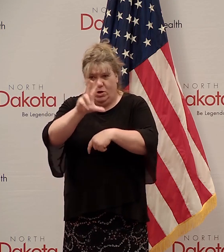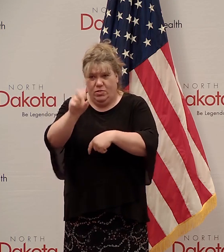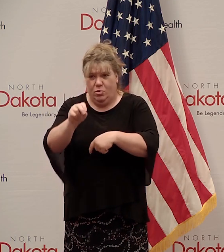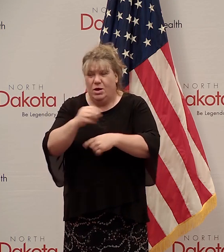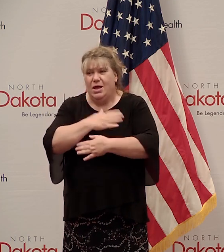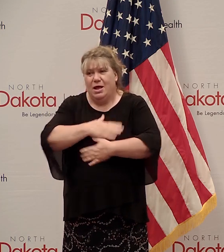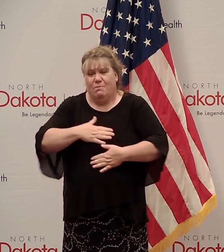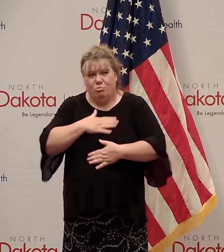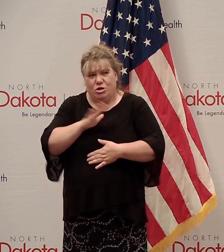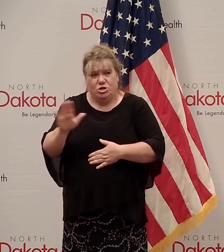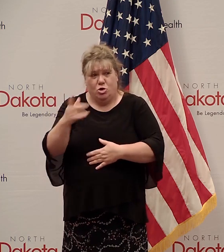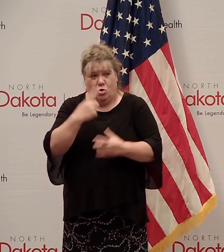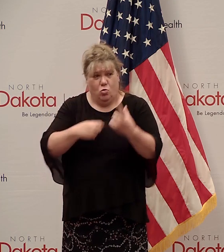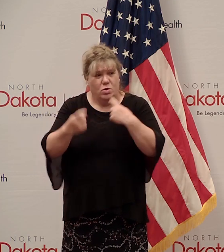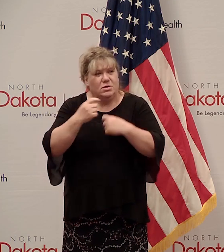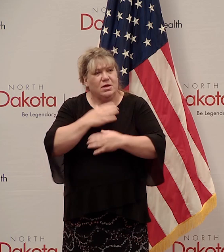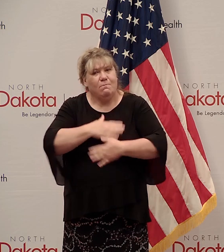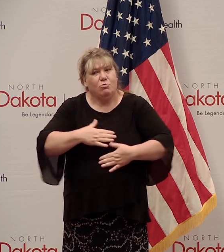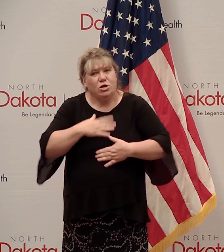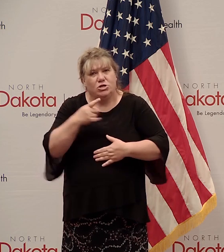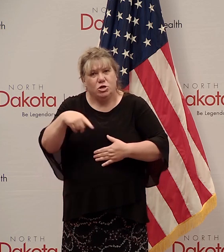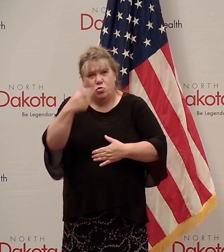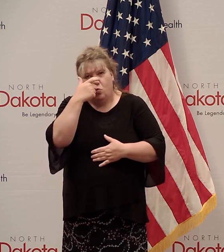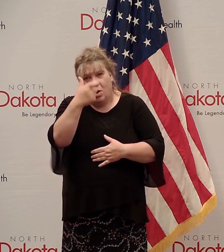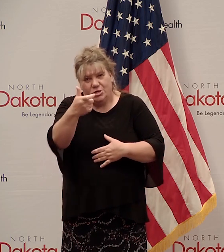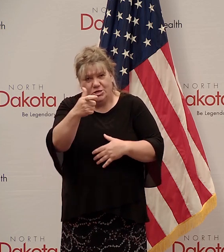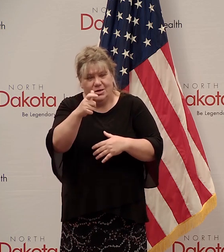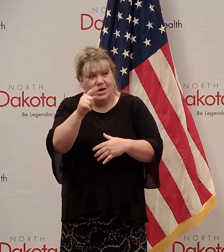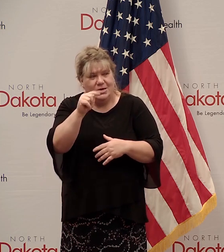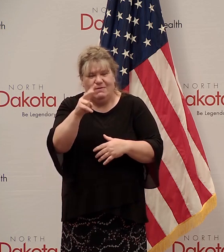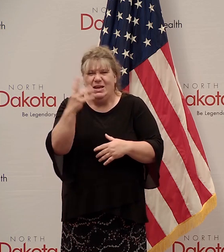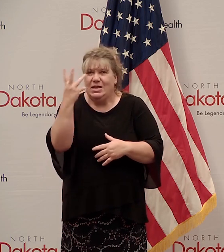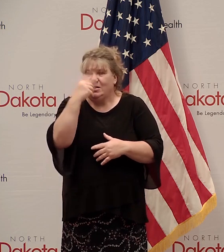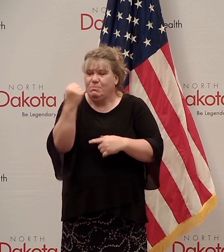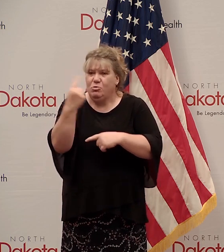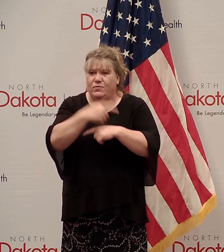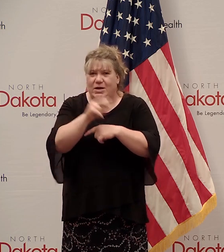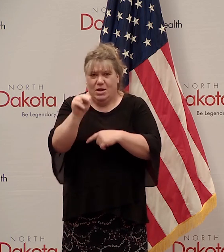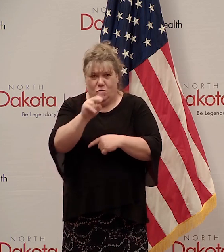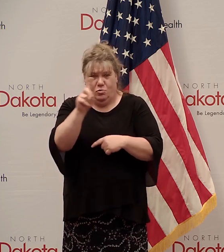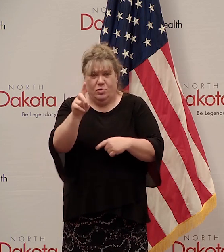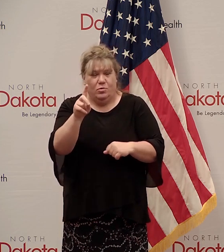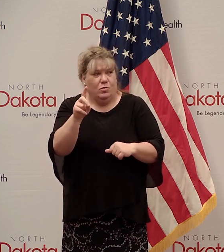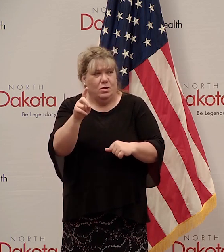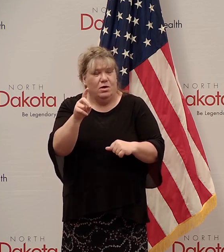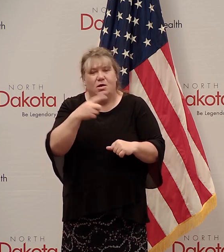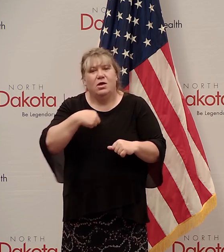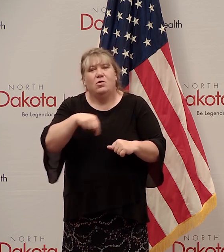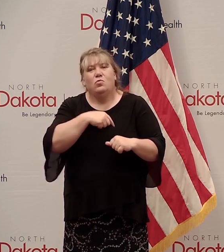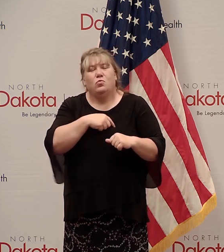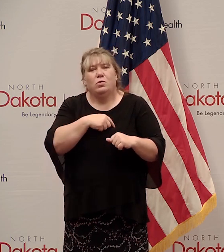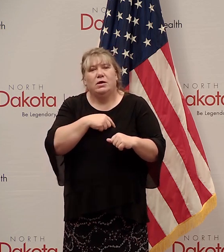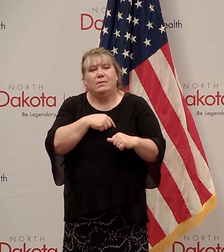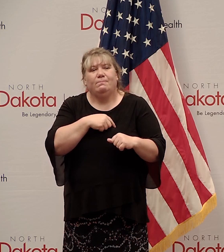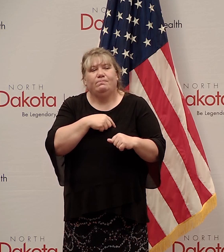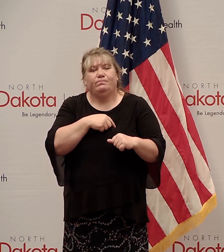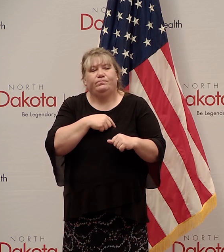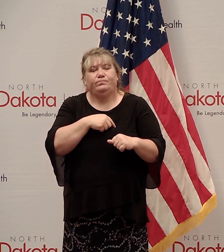30. Appreciate all the questions. Appreciate everybody tuning in. It's a beautiful day in North Dakota and we're there's